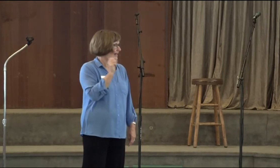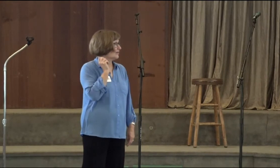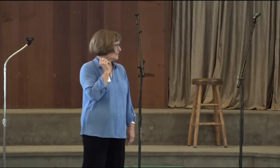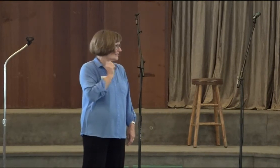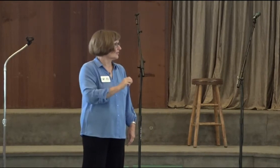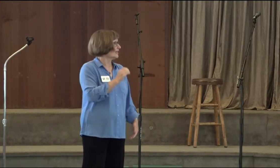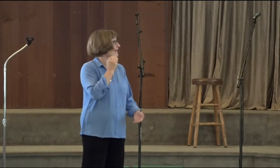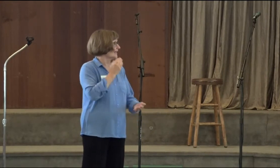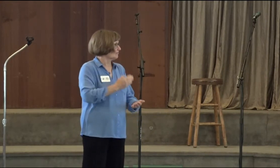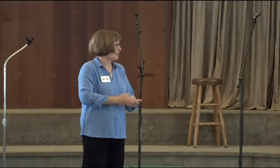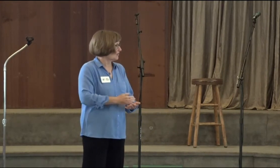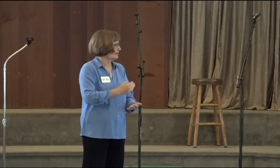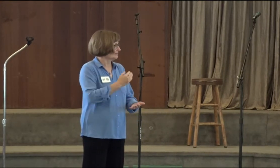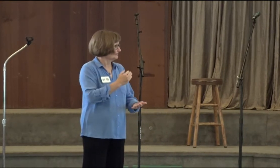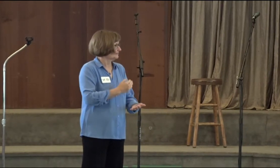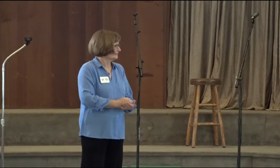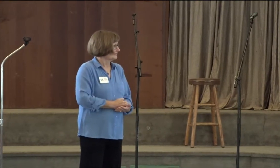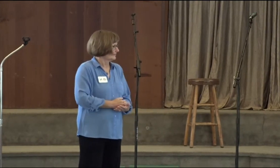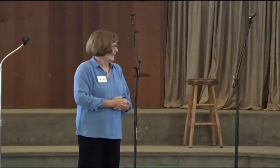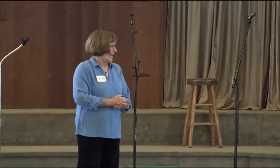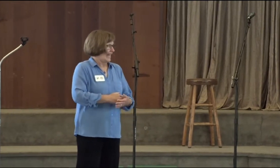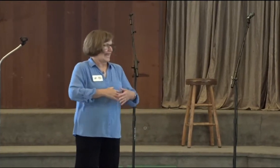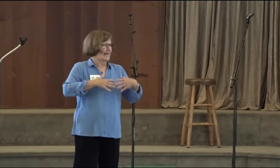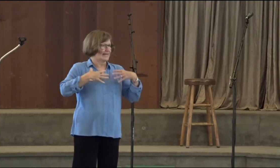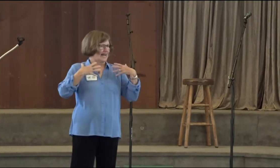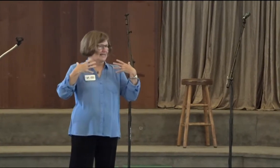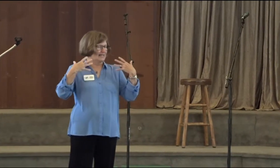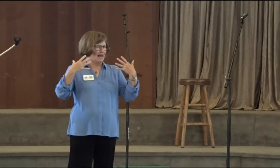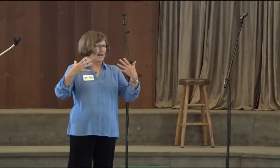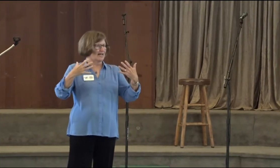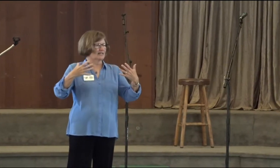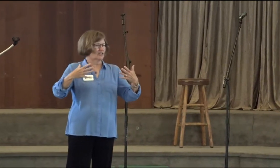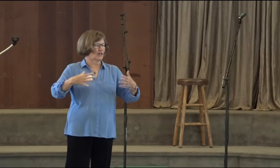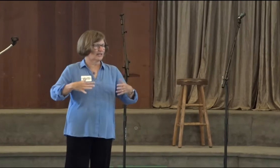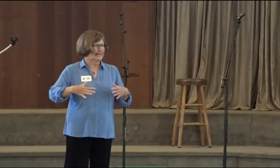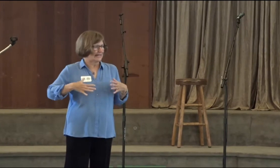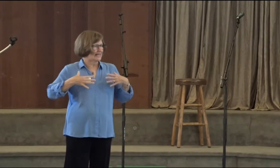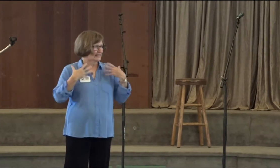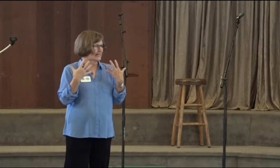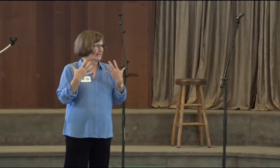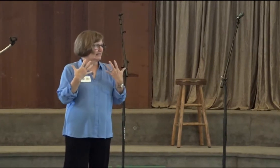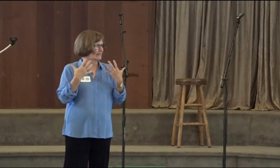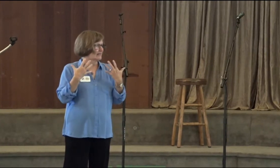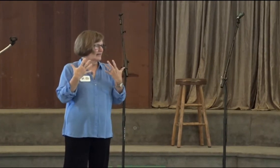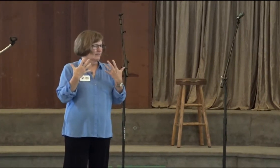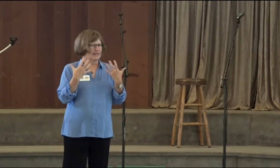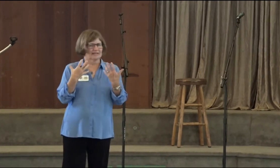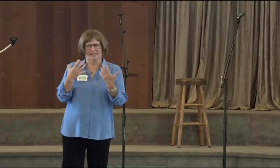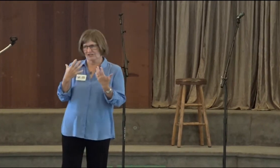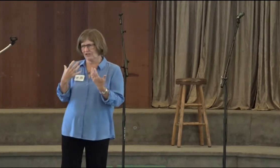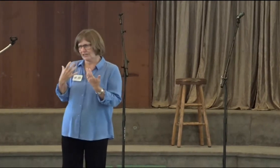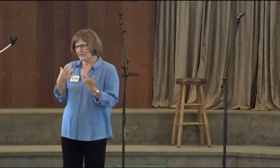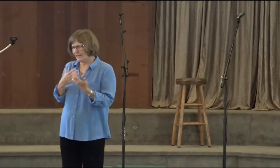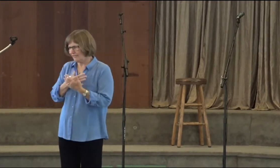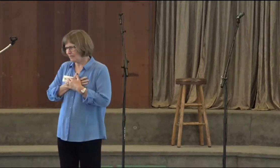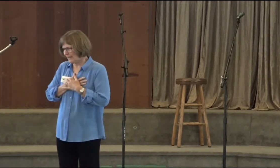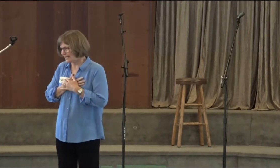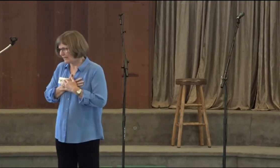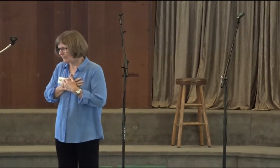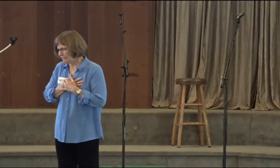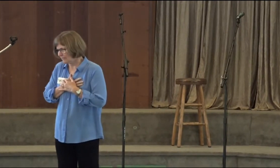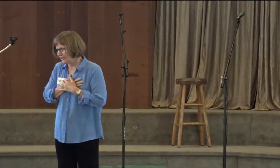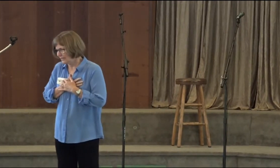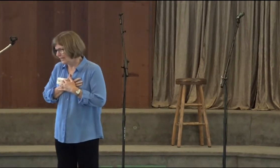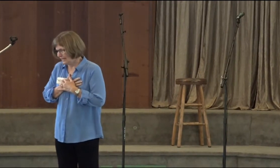And I was here, and I kept going. And as I started healing, because I started loving